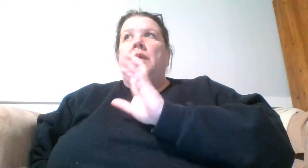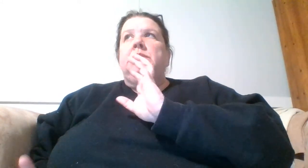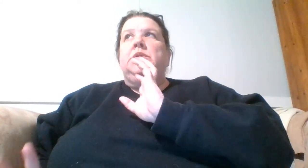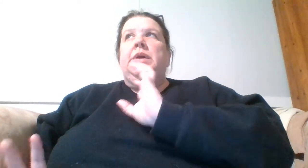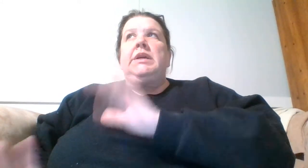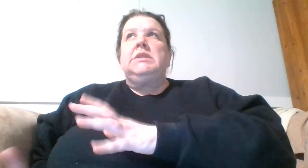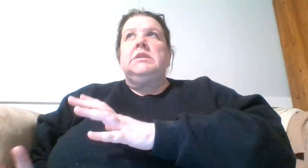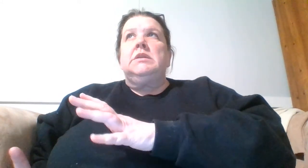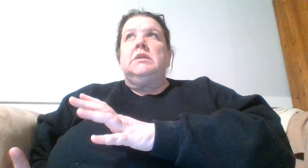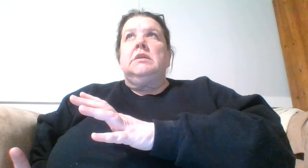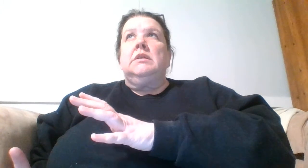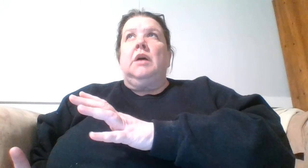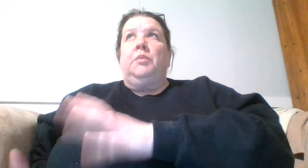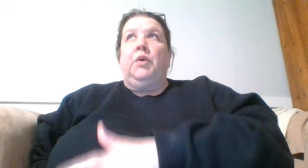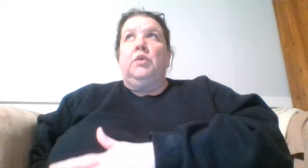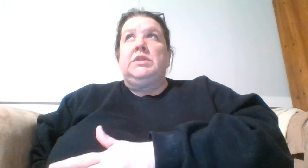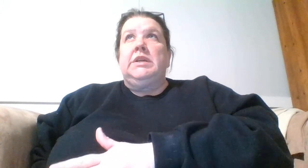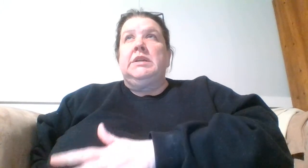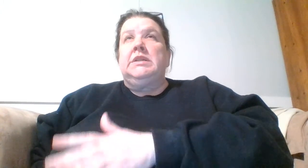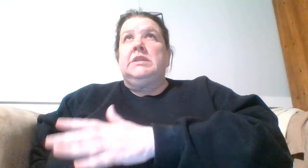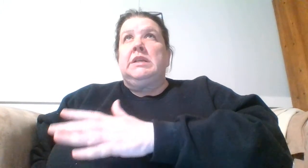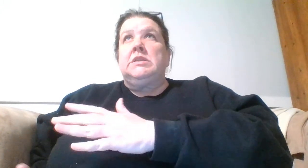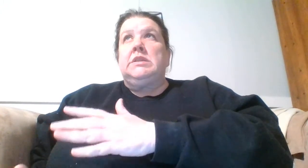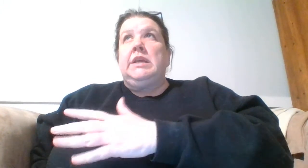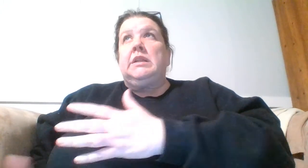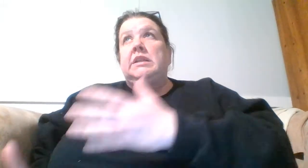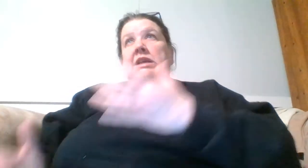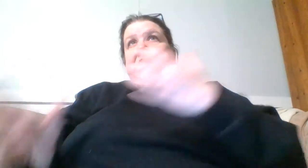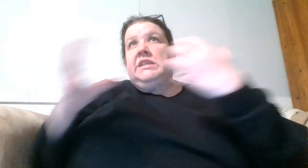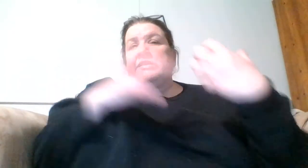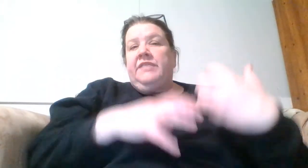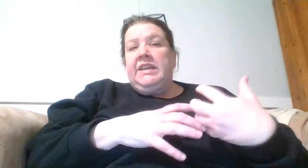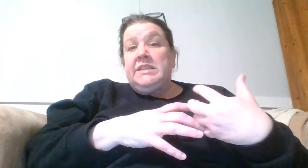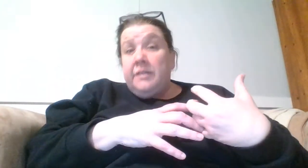So, his approach is, let's take the least invasive